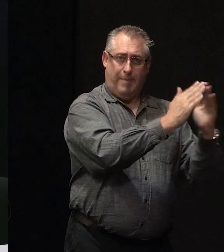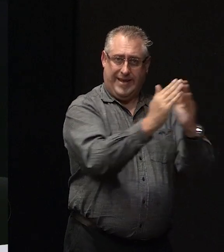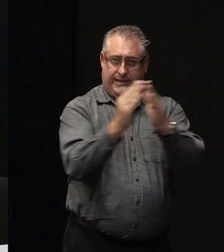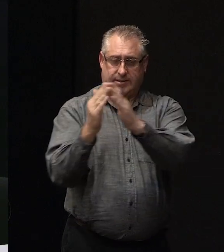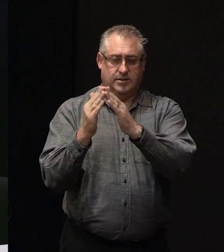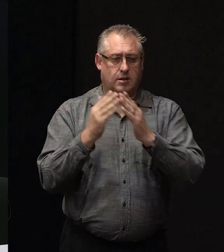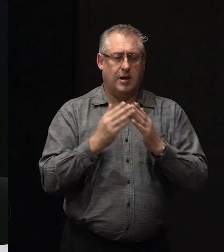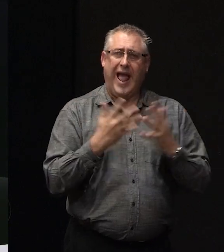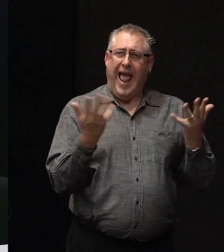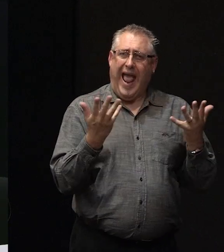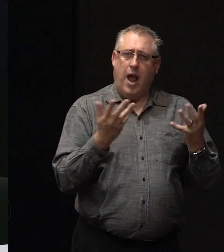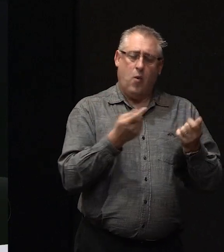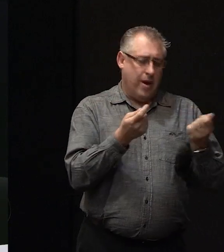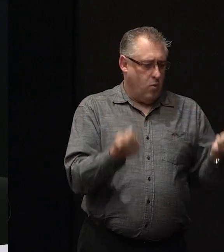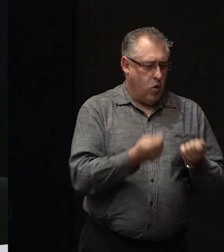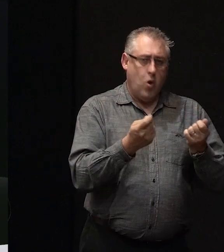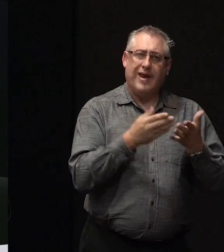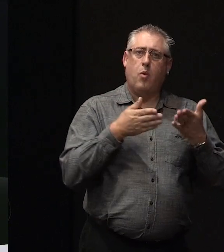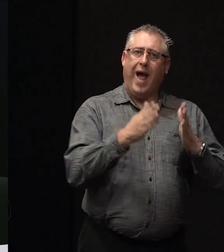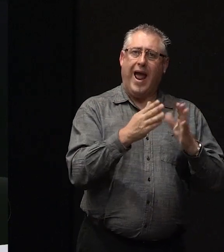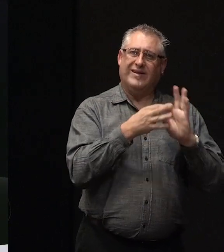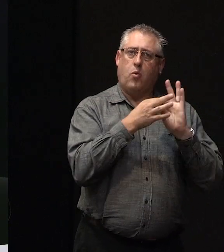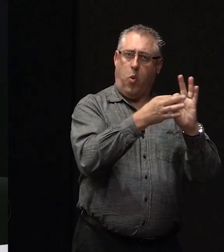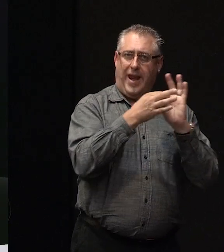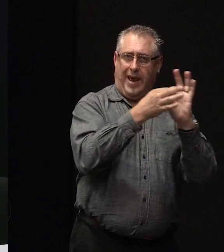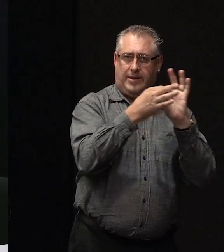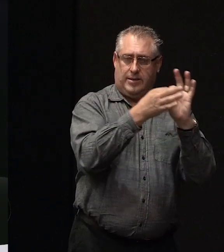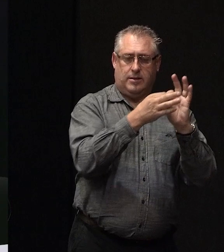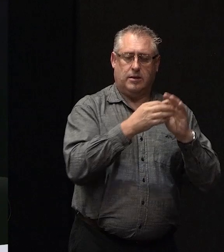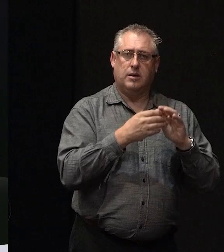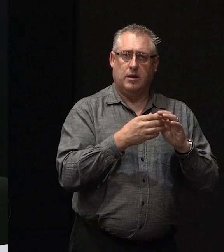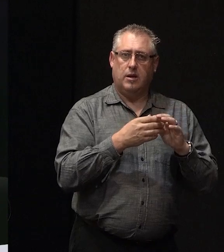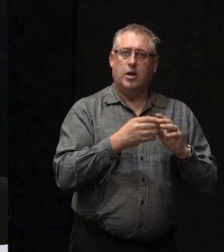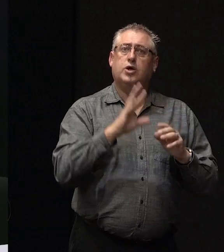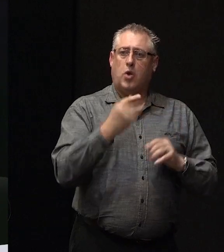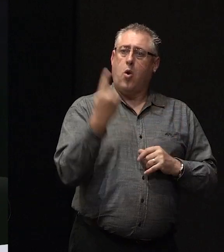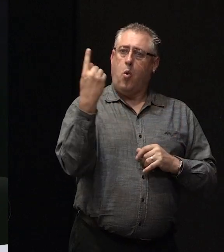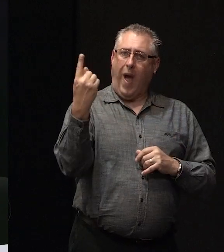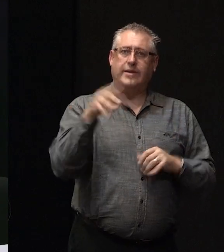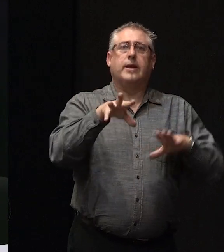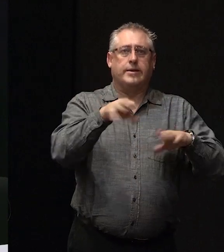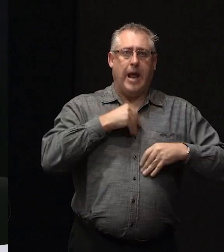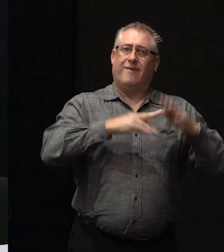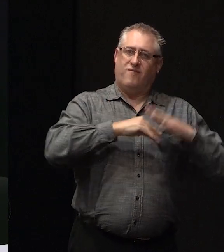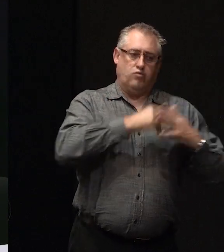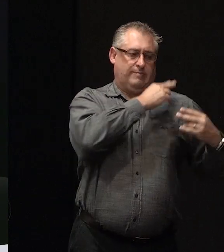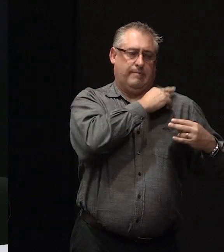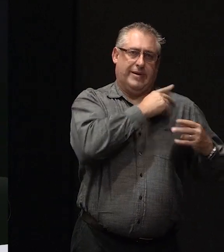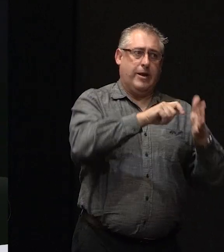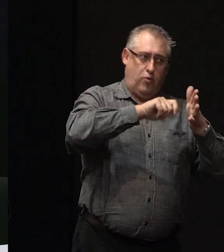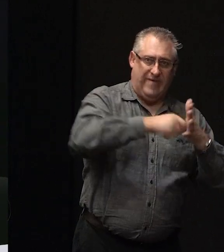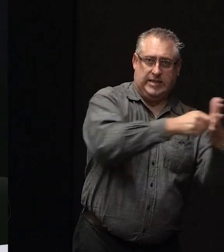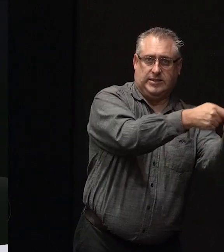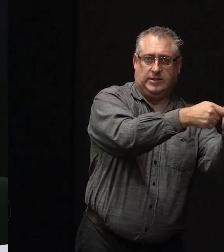where how do we work in a way that's coordinated so that at least one party takes responsibility for fixing all of the properties. So